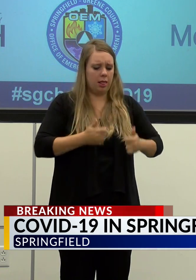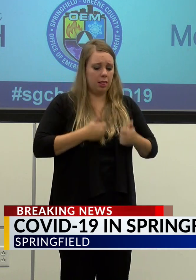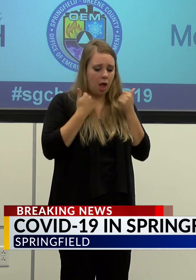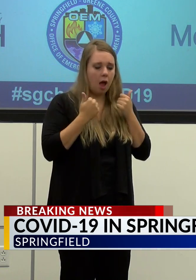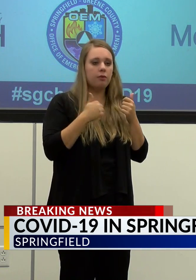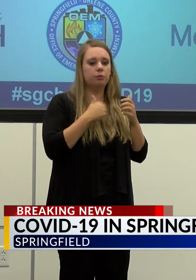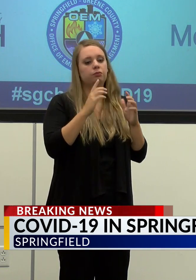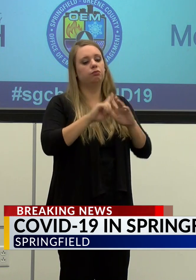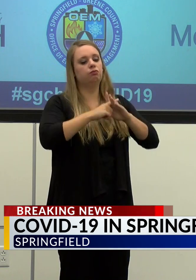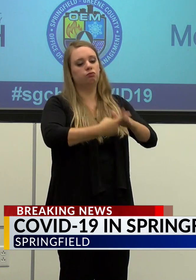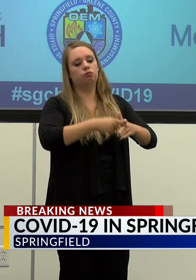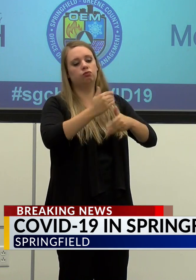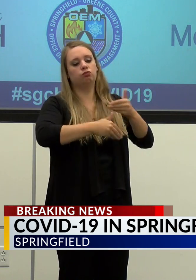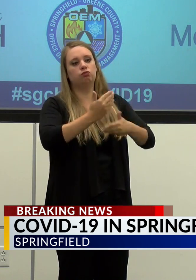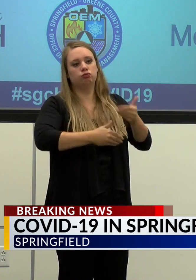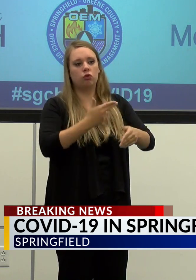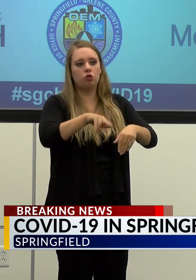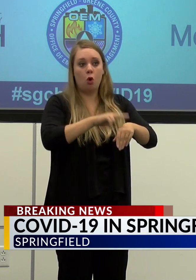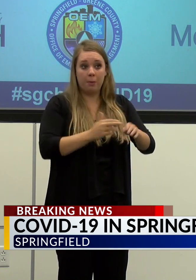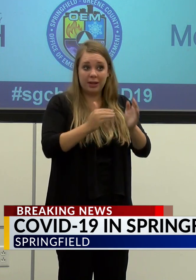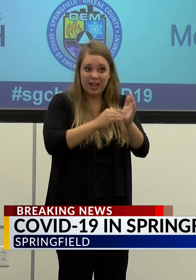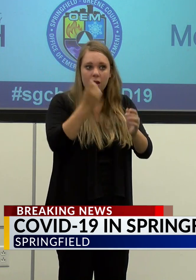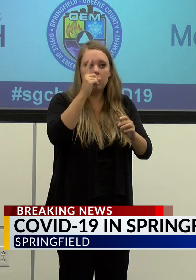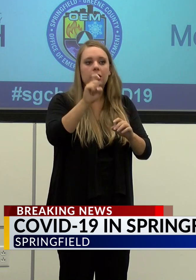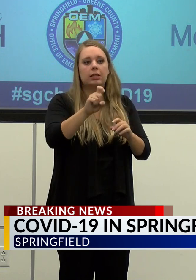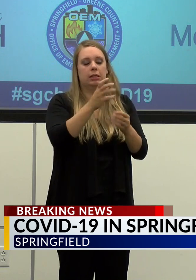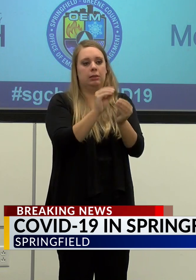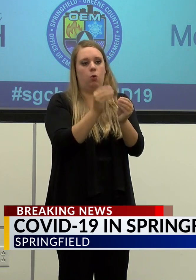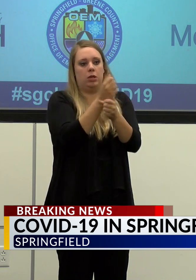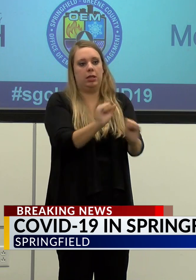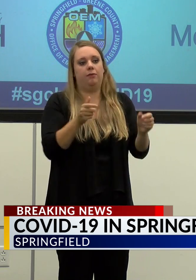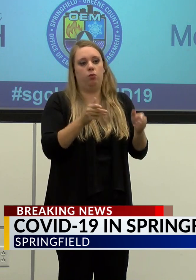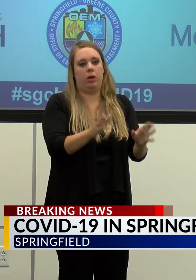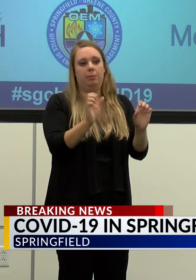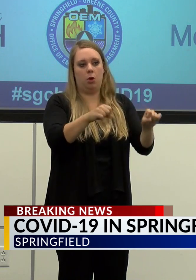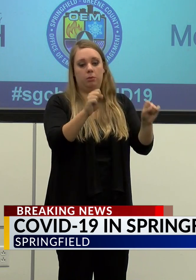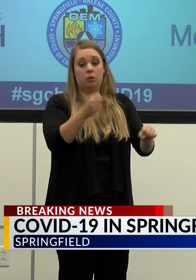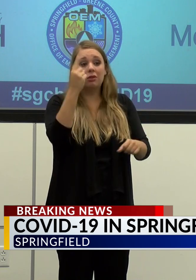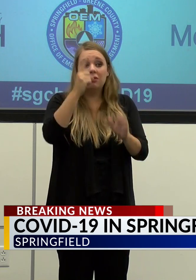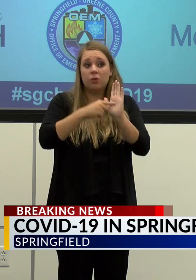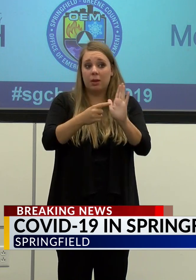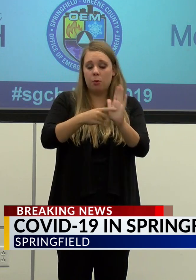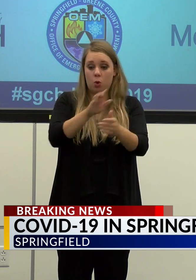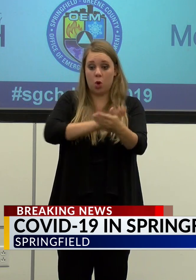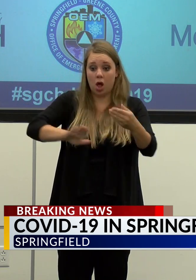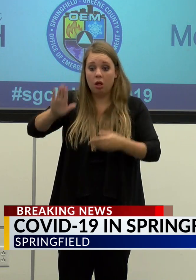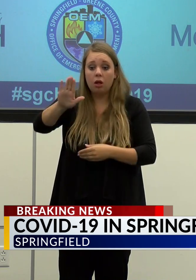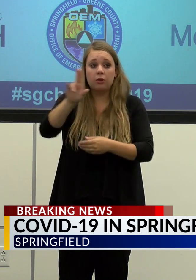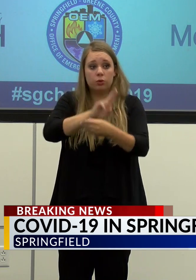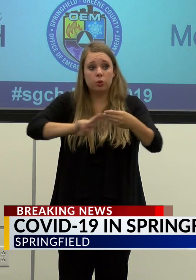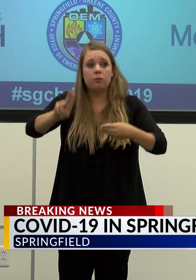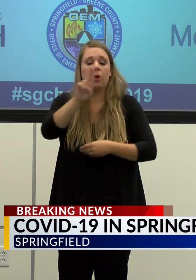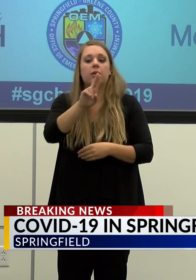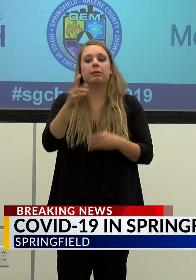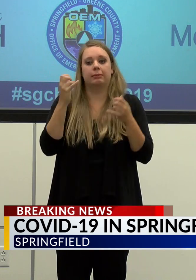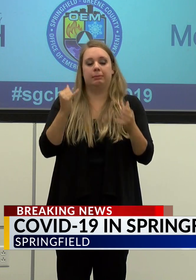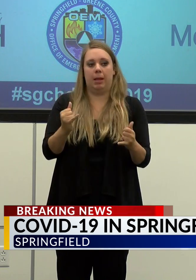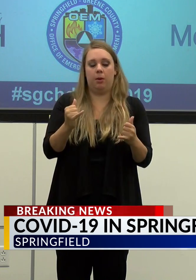returning to and we need to do that as safely as possible. Colleges and universities are